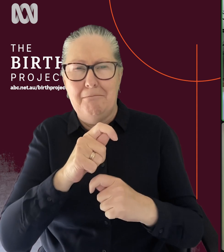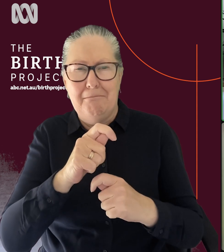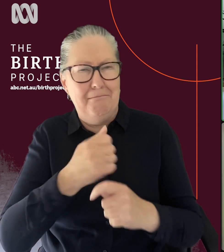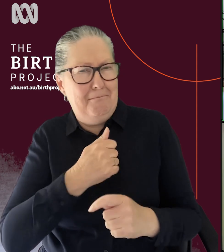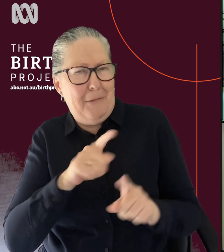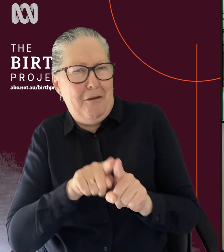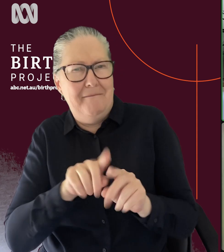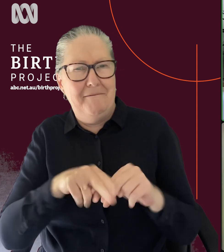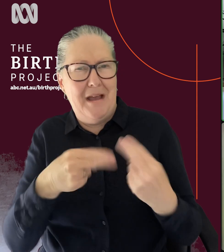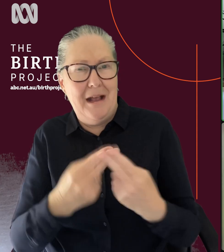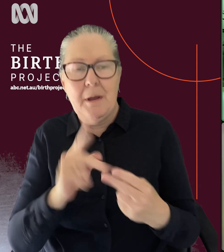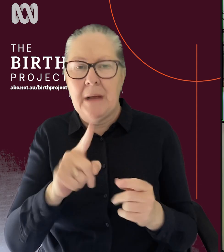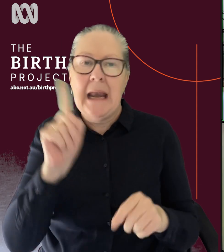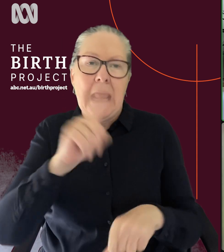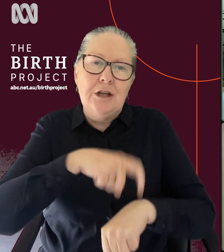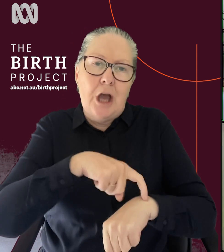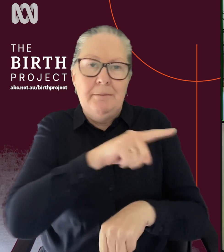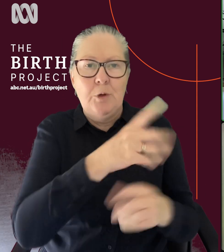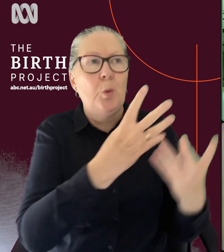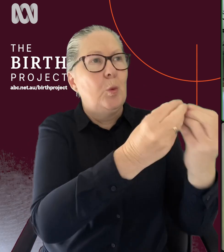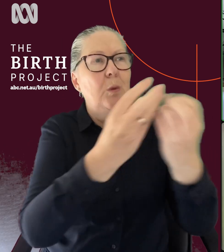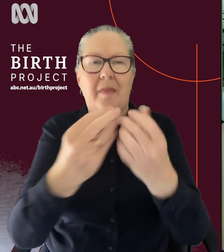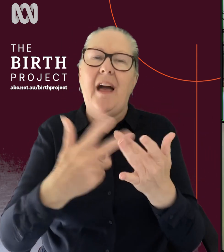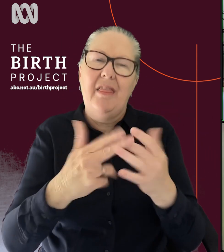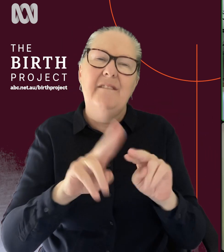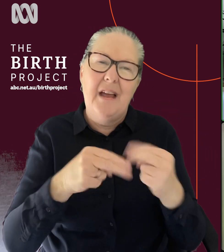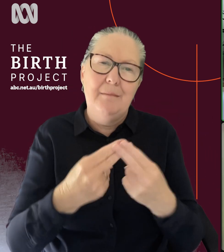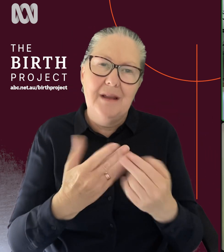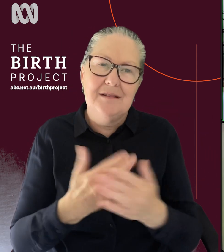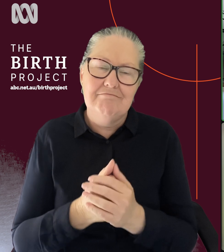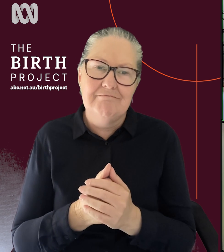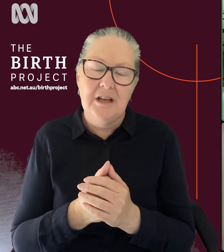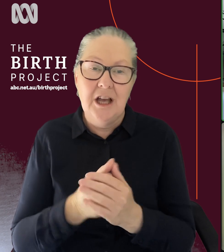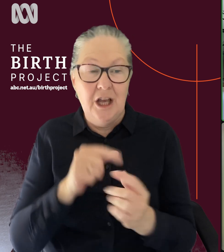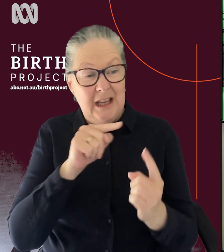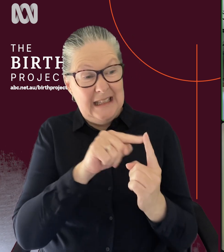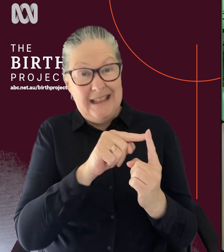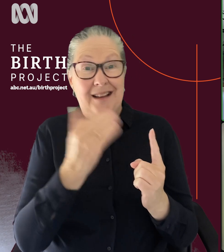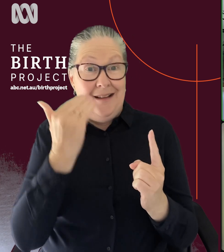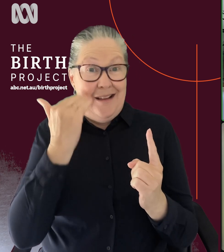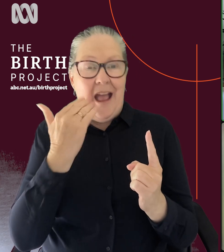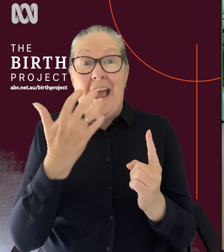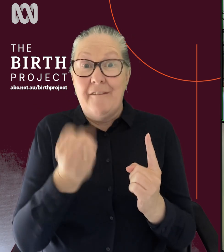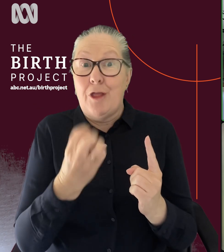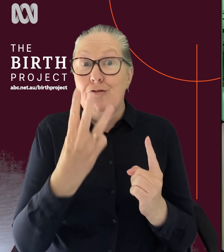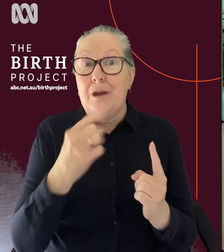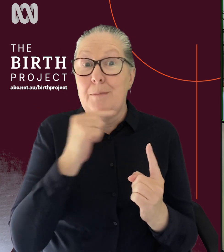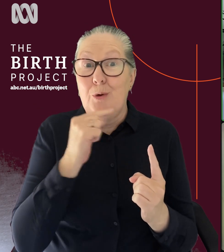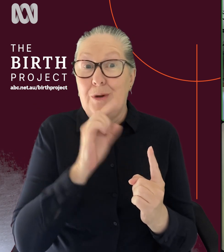it's time for her to go off and support other families, which is fantastic. And I think the other thing is she's got three boys of her own. So she brought not only